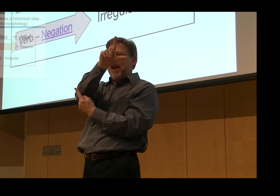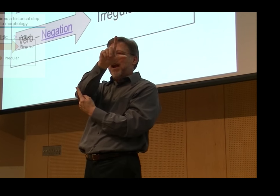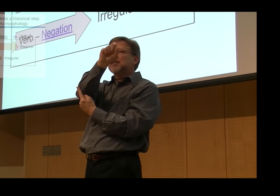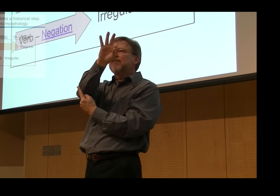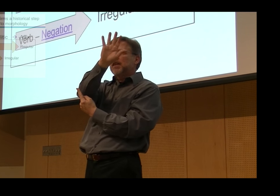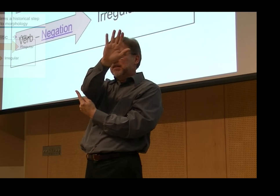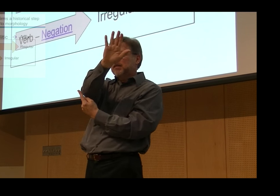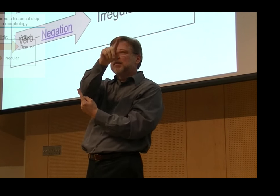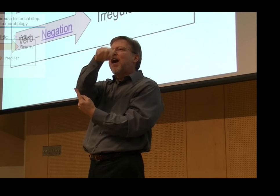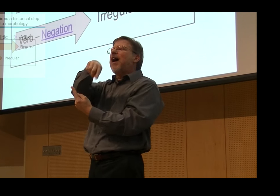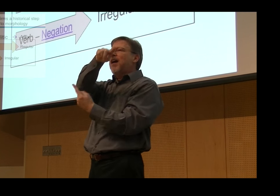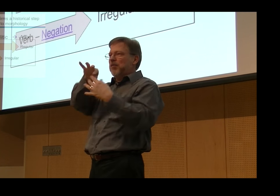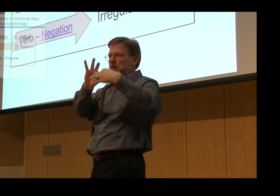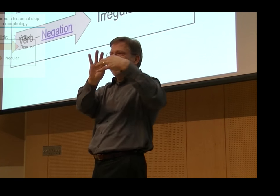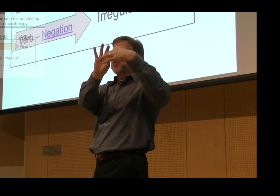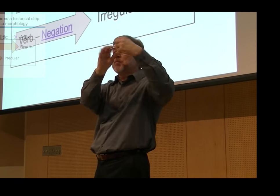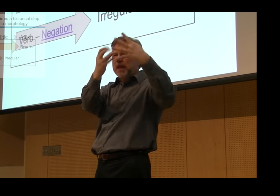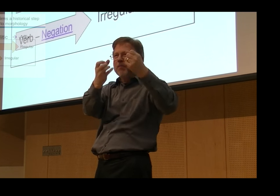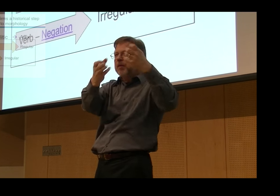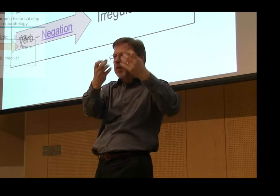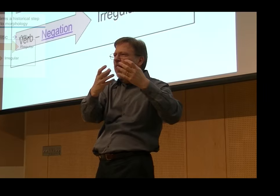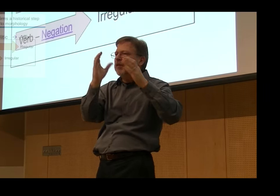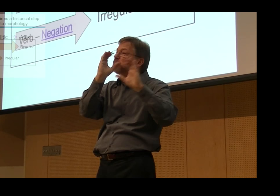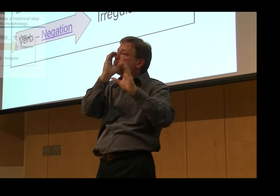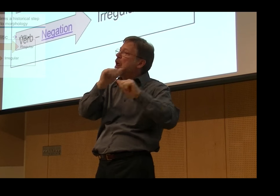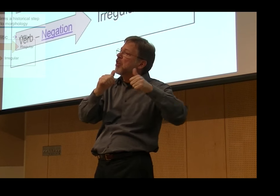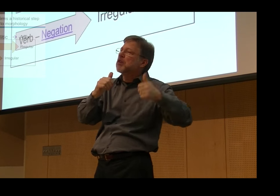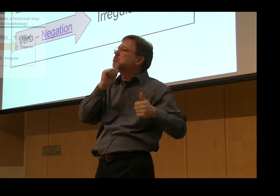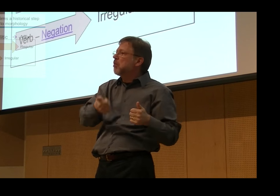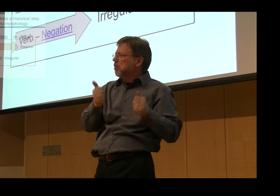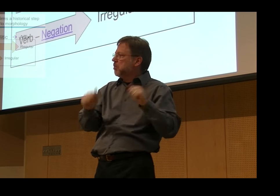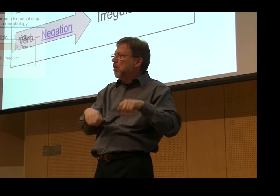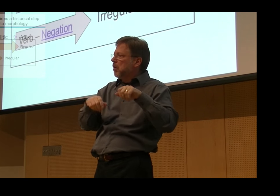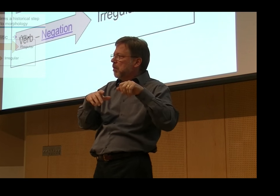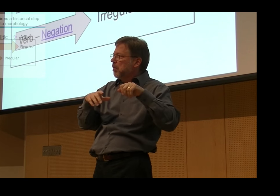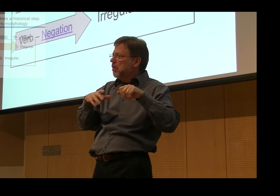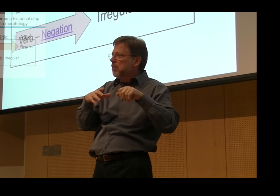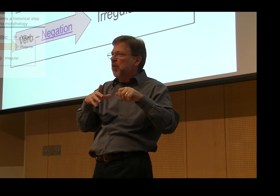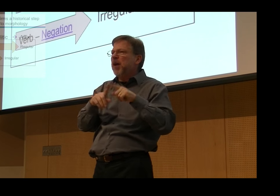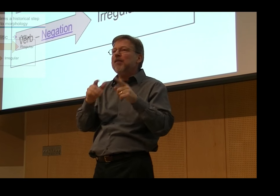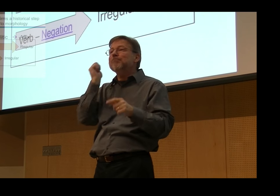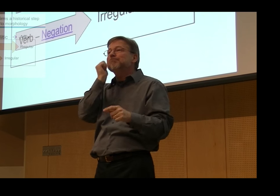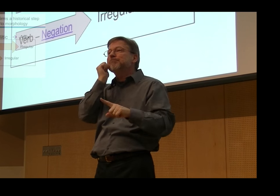This provides us a heritage for ASL and a French ASL heritage as well.